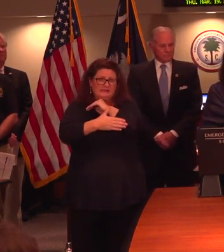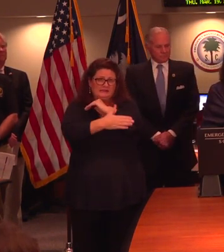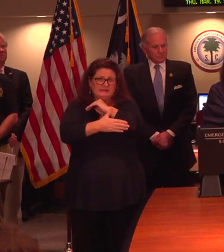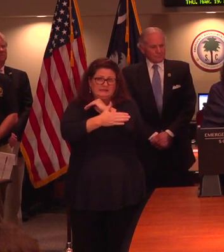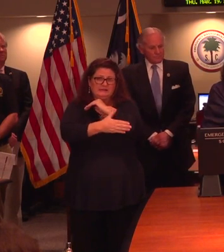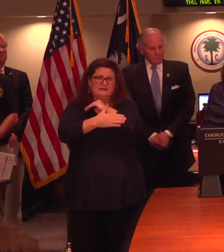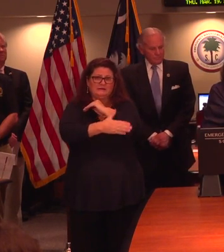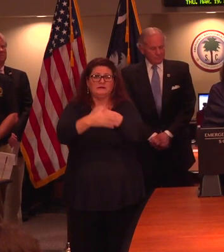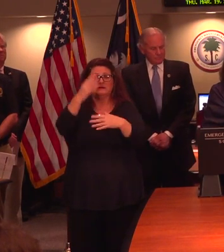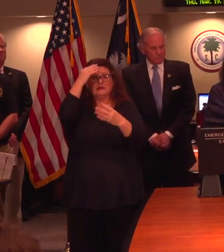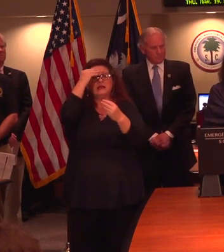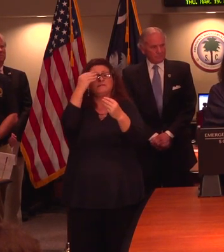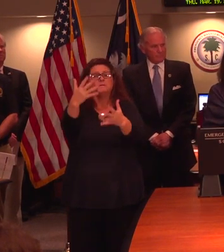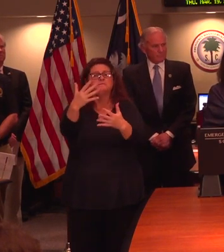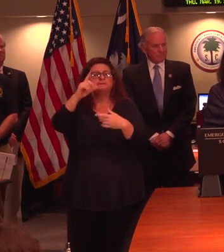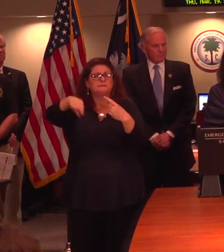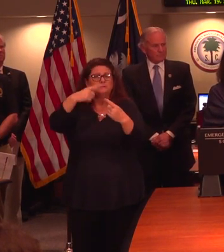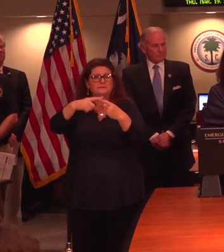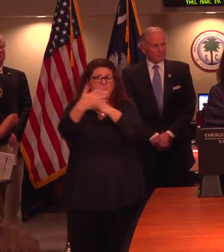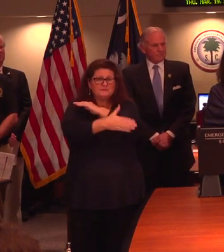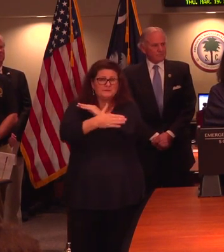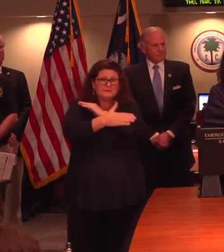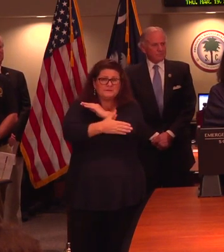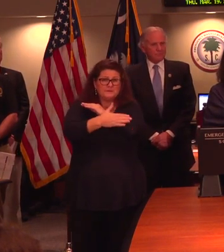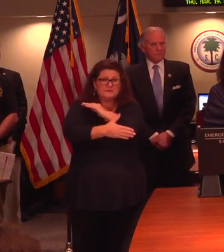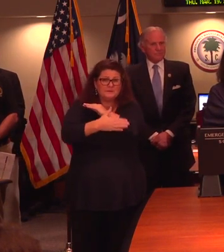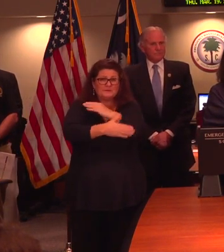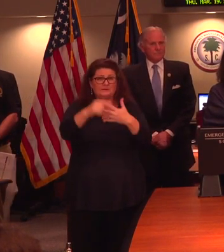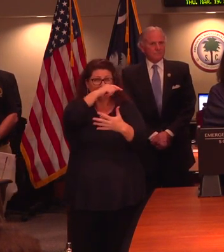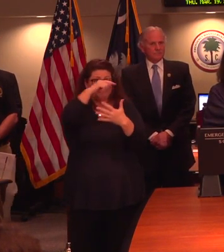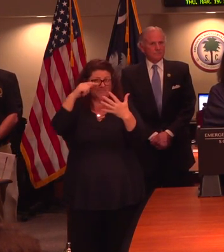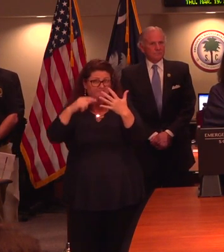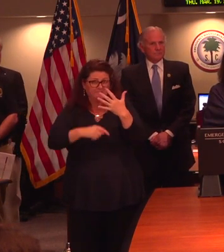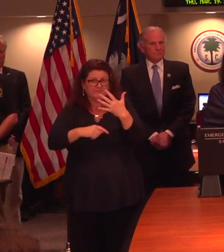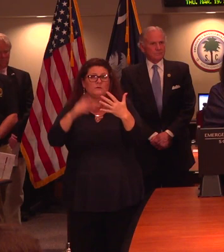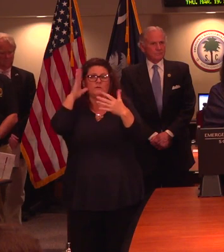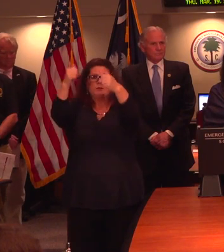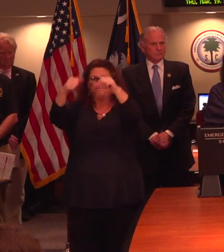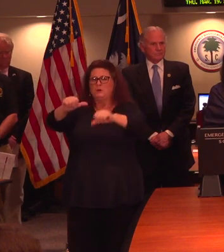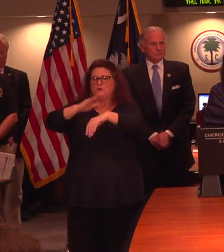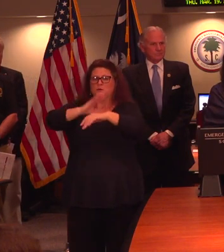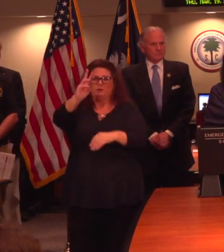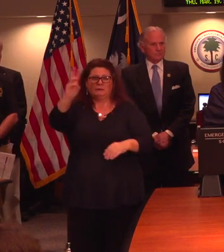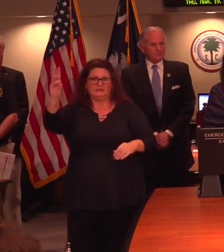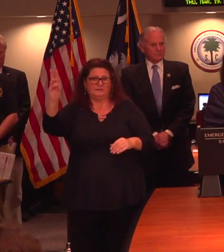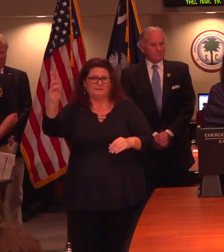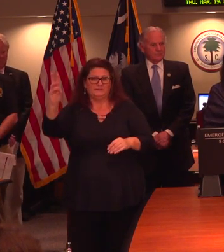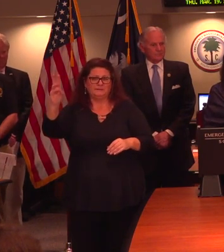The information about the counties for which cases are reported will be posted on our website.